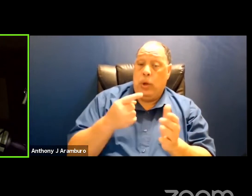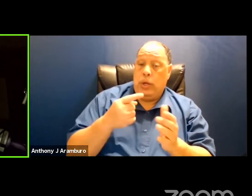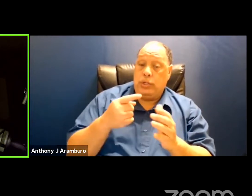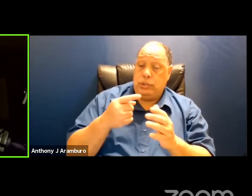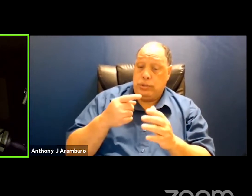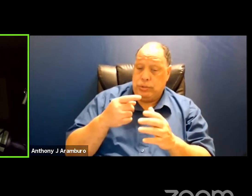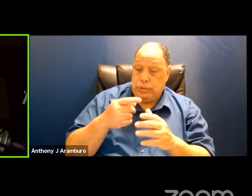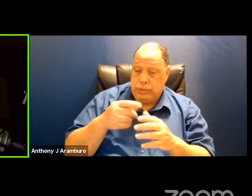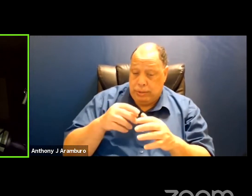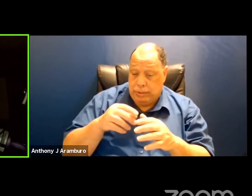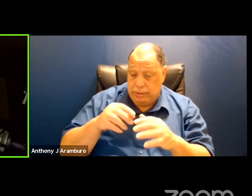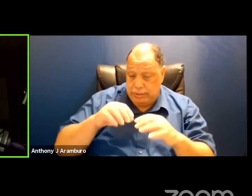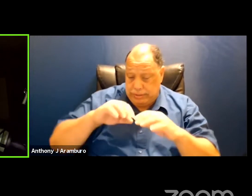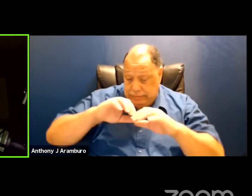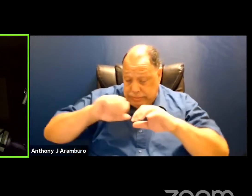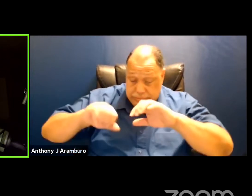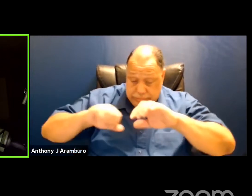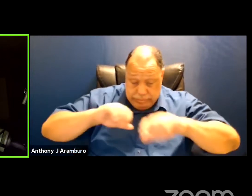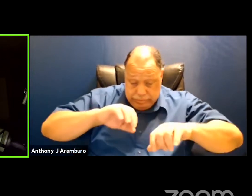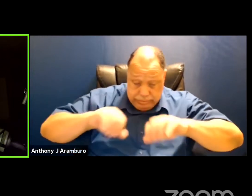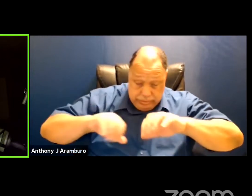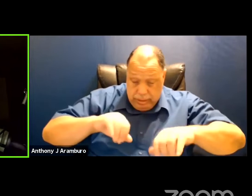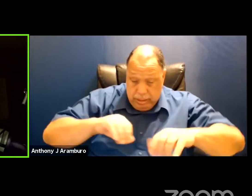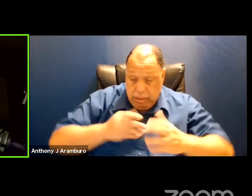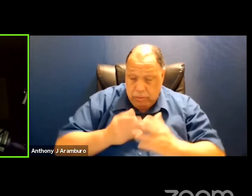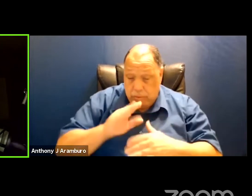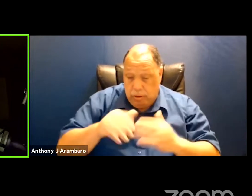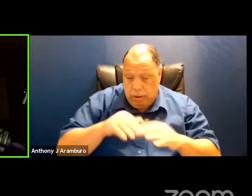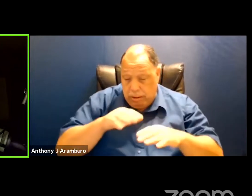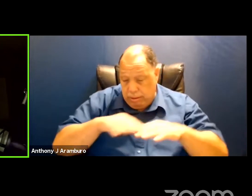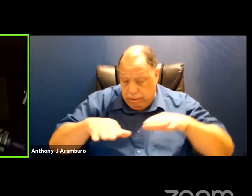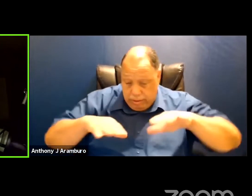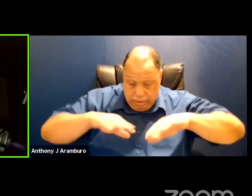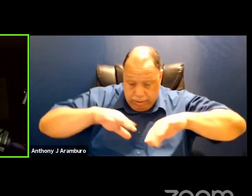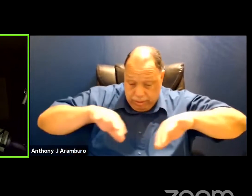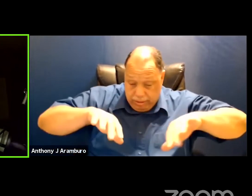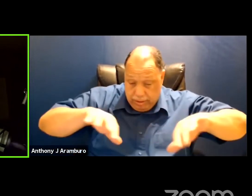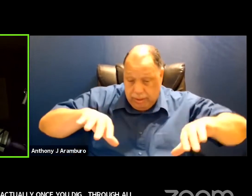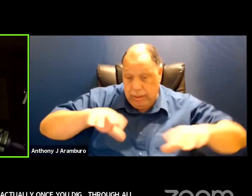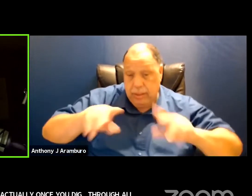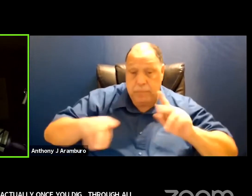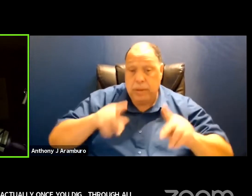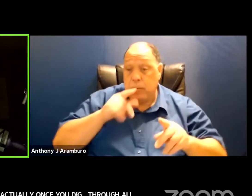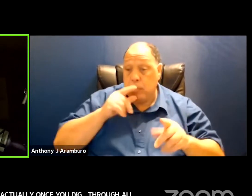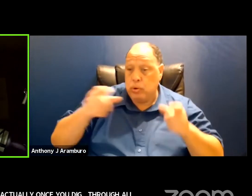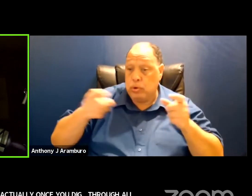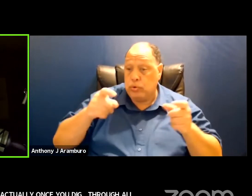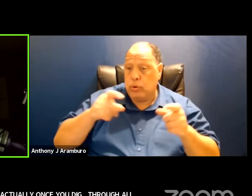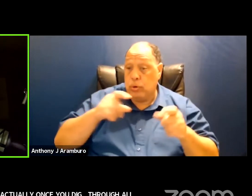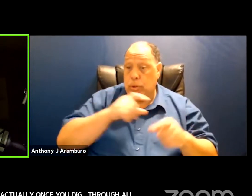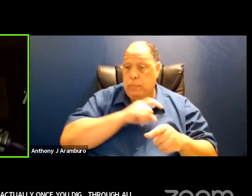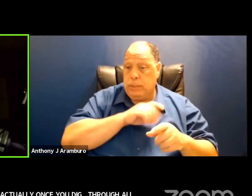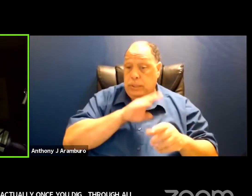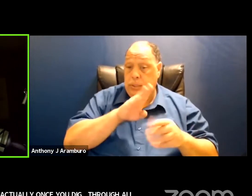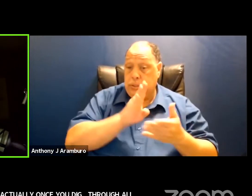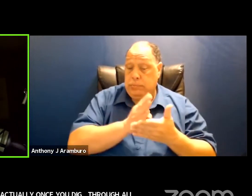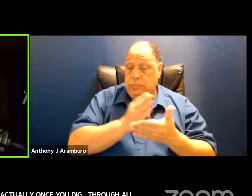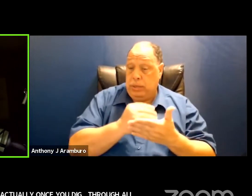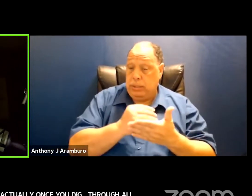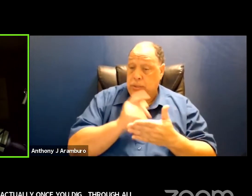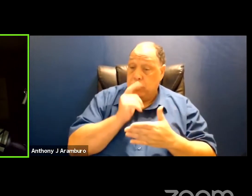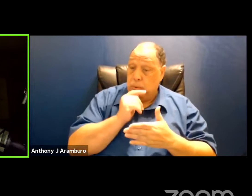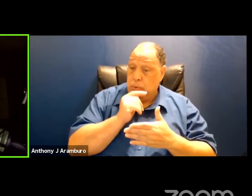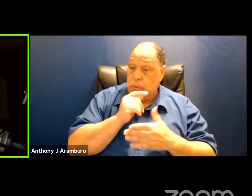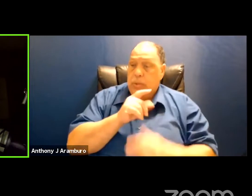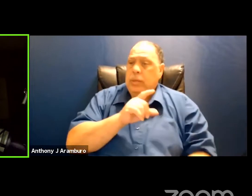these layers of details and bureaucracy there's not actually the people who control the police budget are the police um